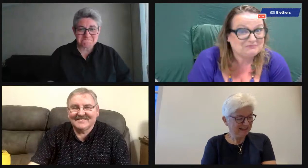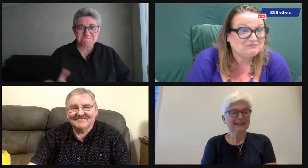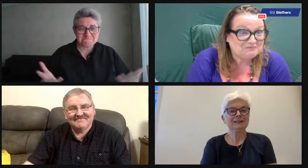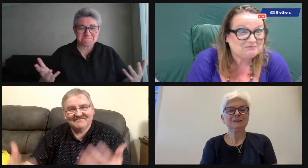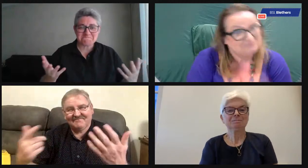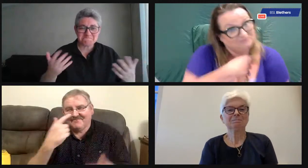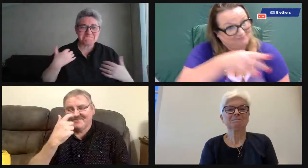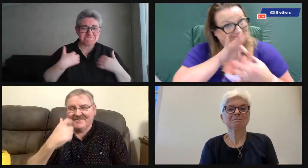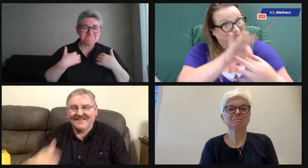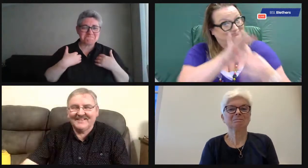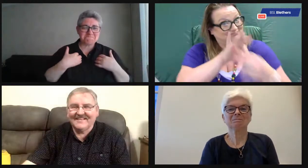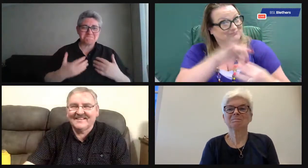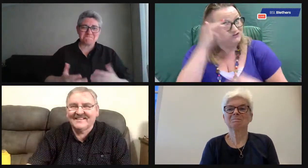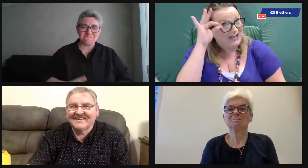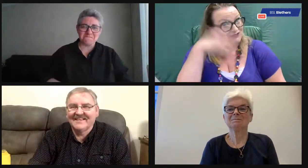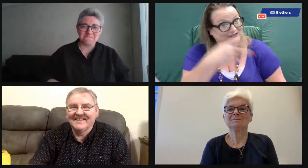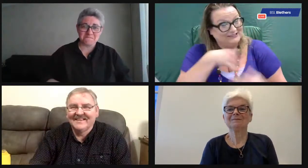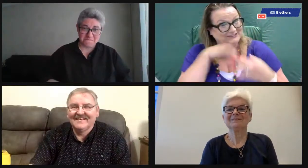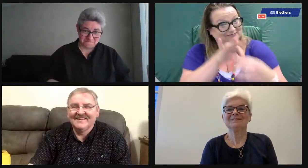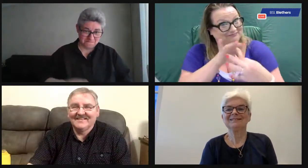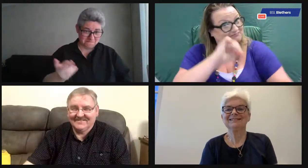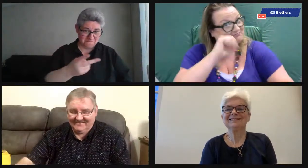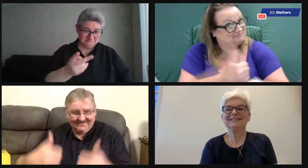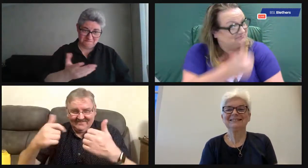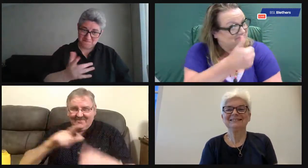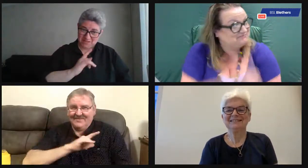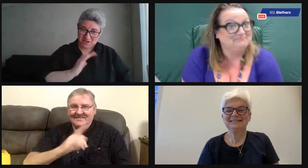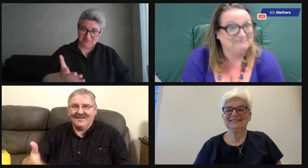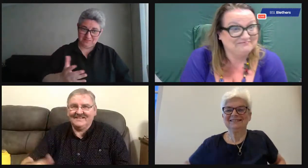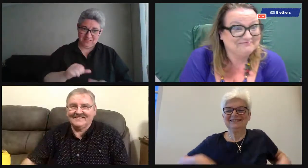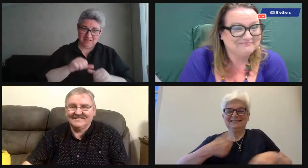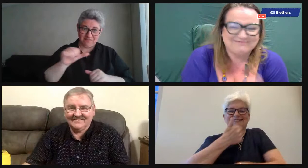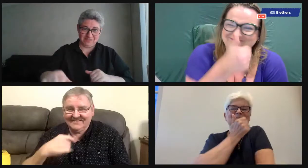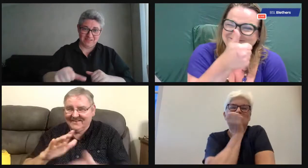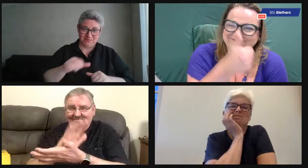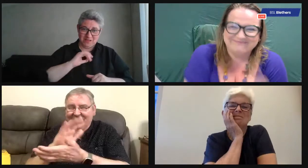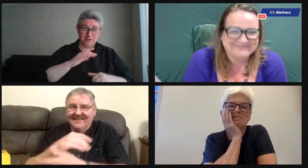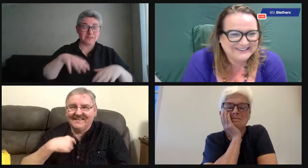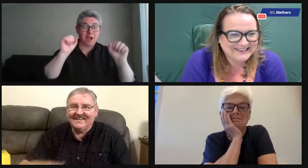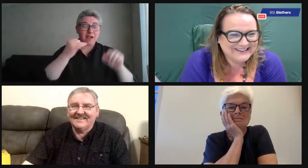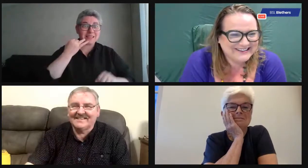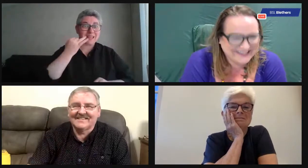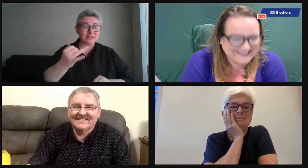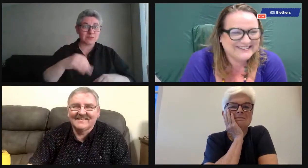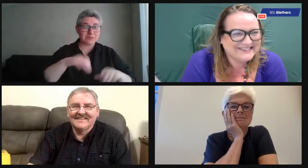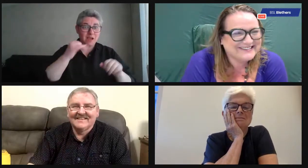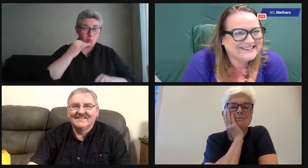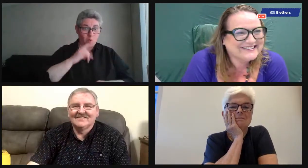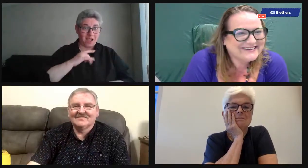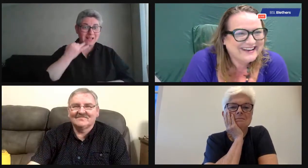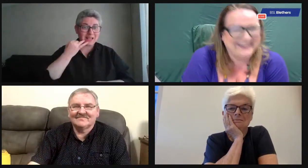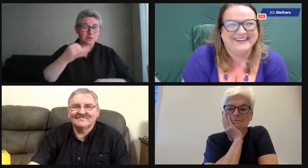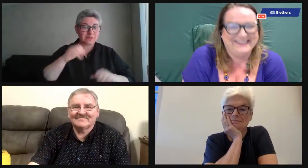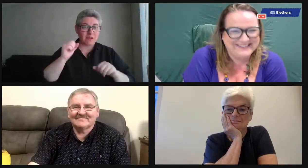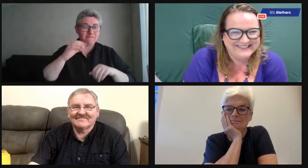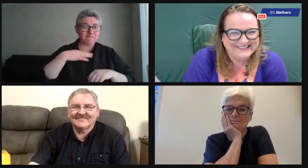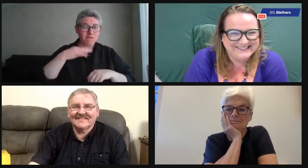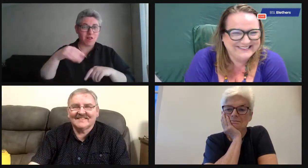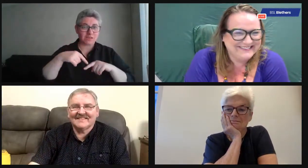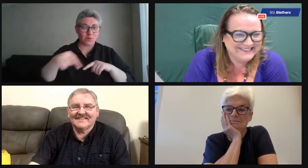Well, maybe you go back to the drama, Moira. Well, I might, Geri, if you want to set up. Why don't you? Well, guys, you should get together